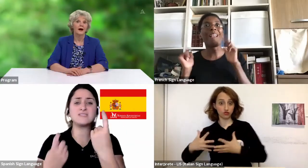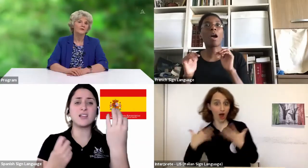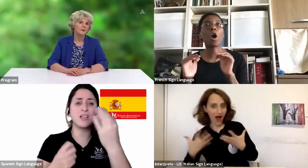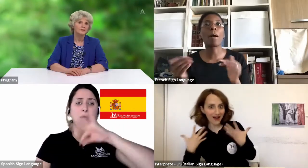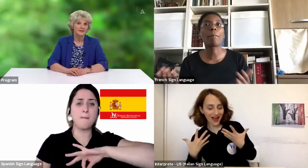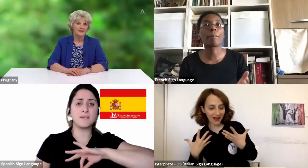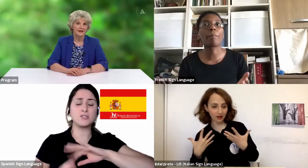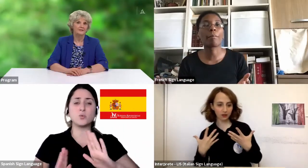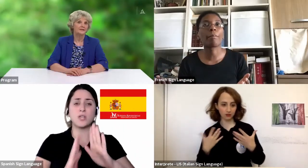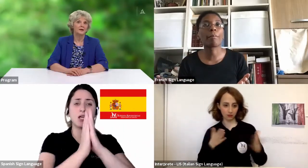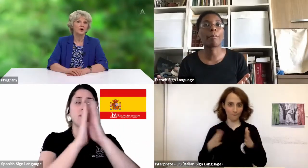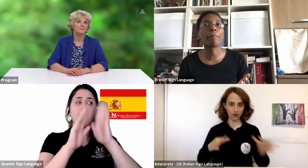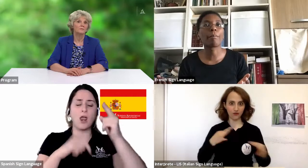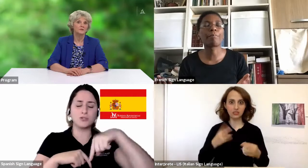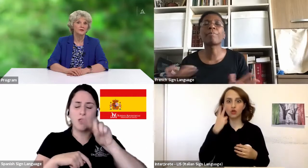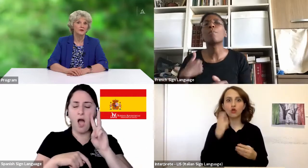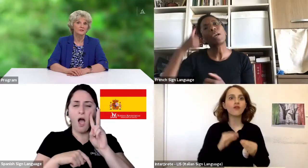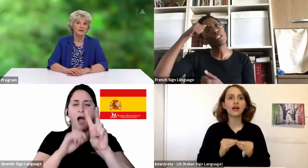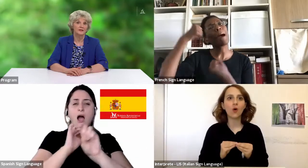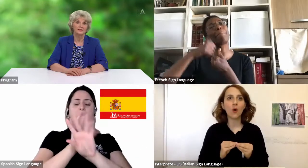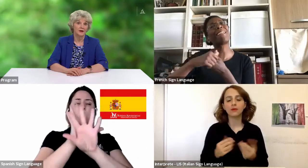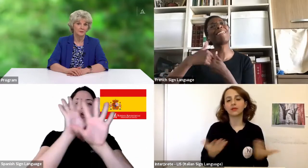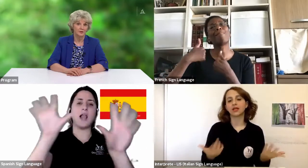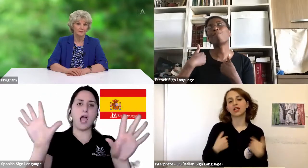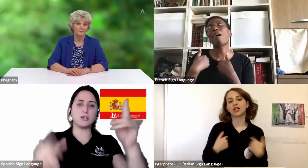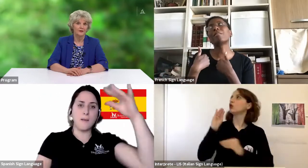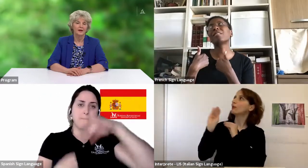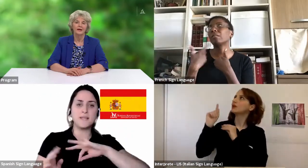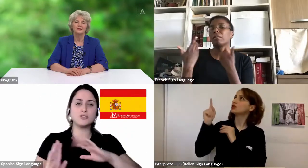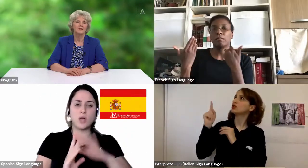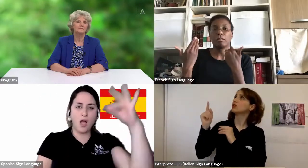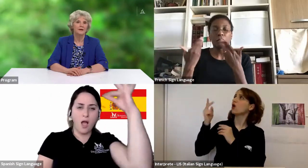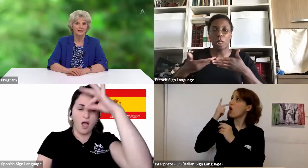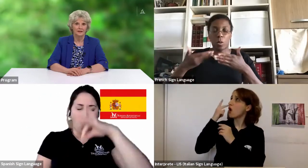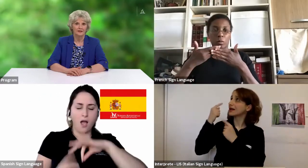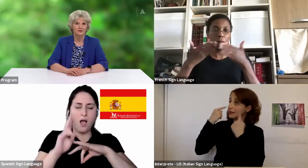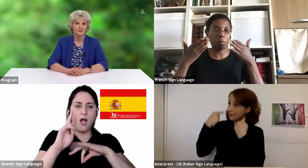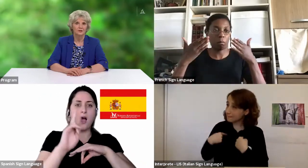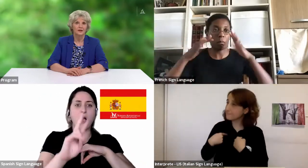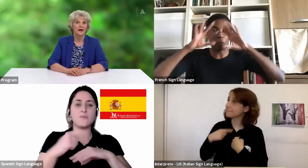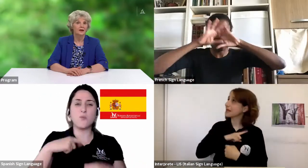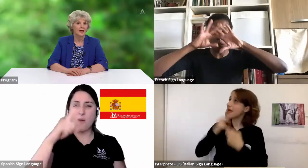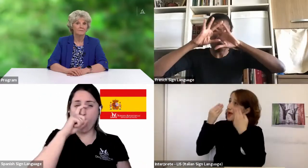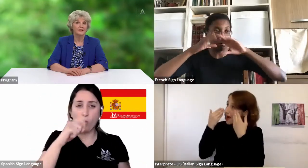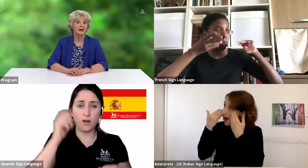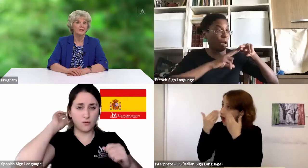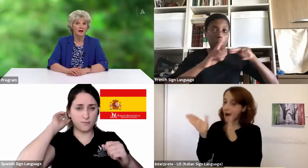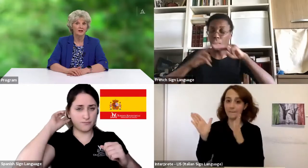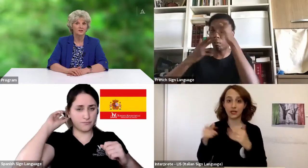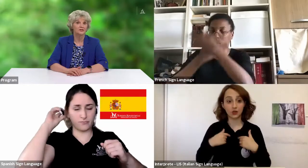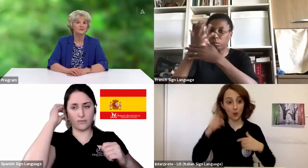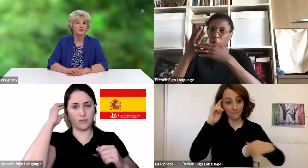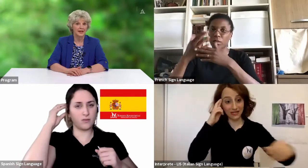I remember the day that they brought my three-year-old son into my room. He had been badly injured and had been